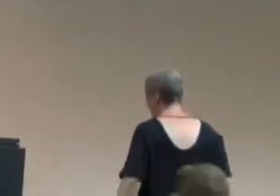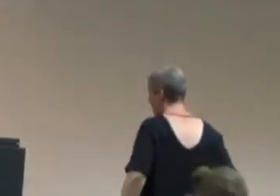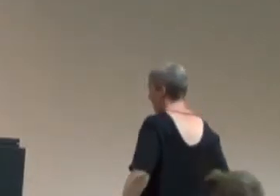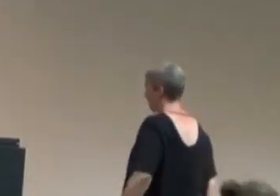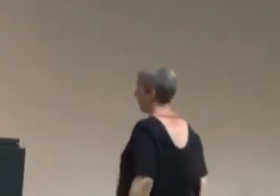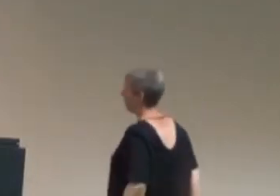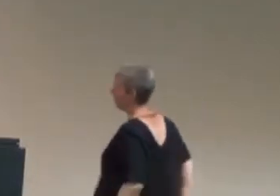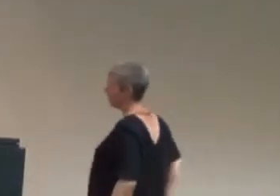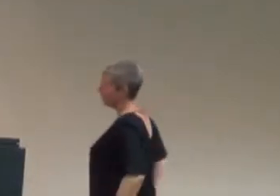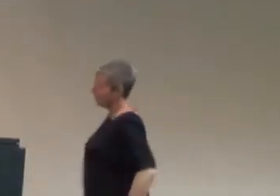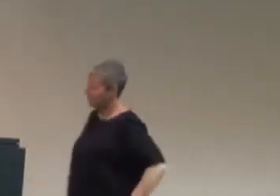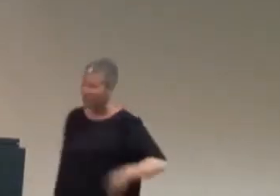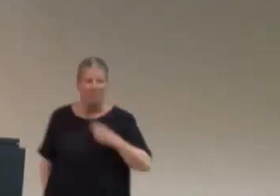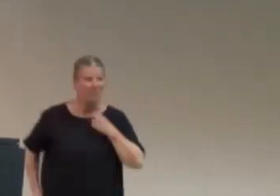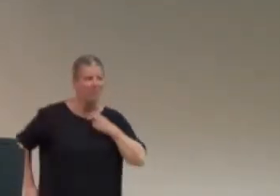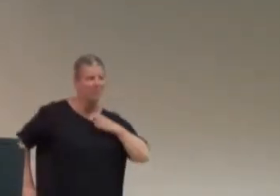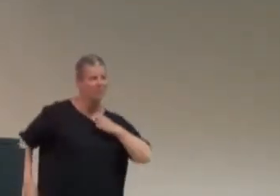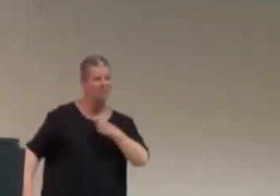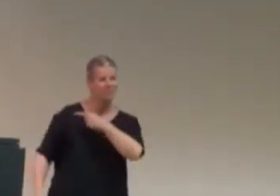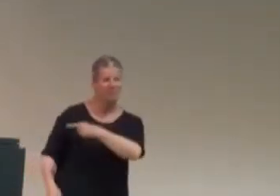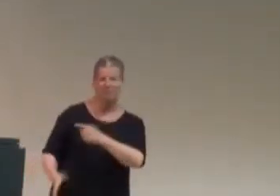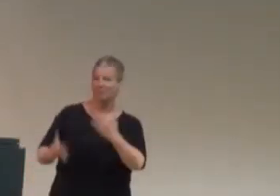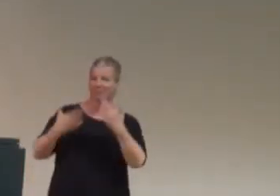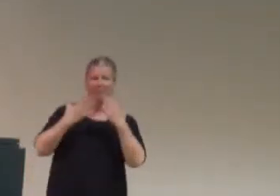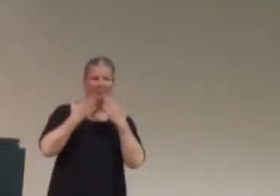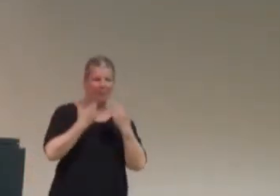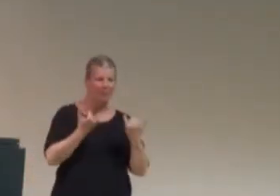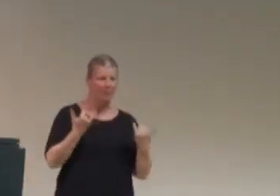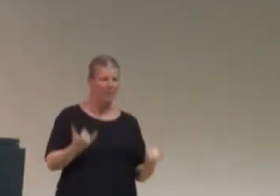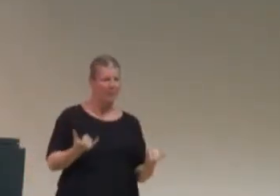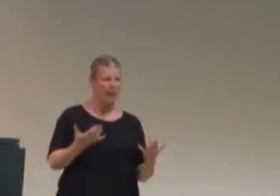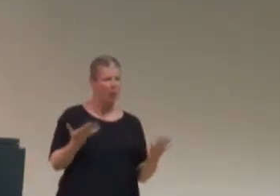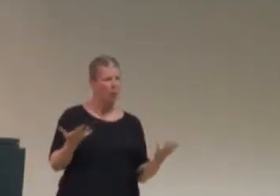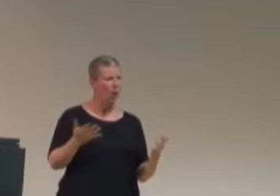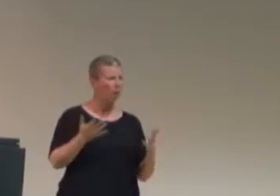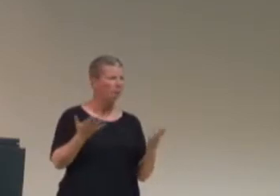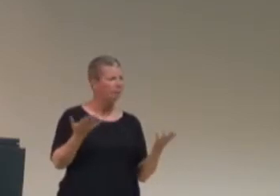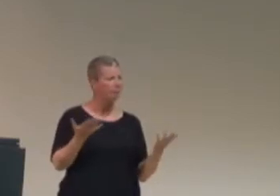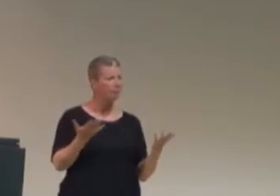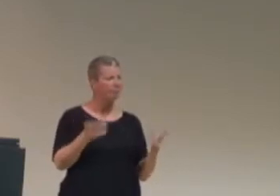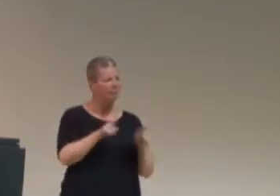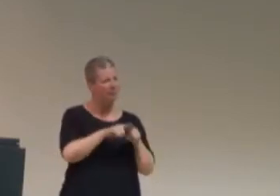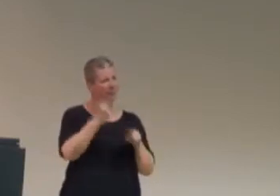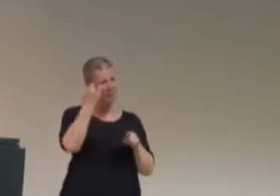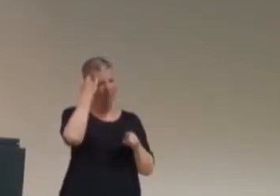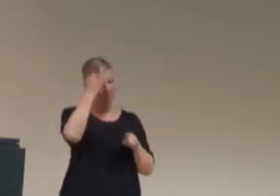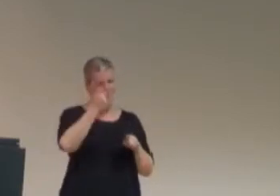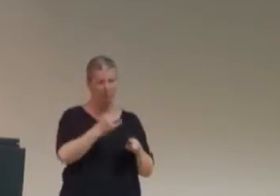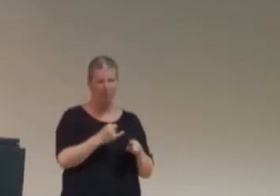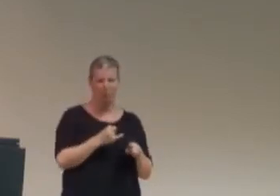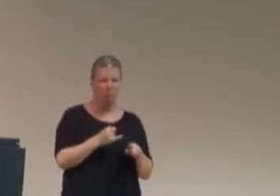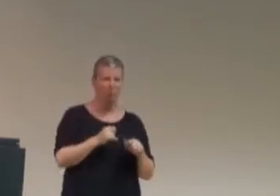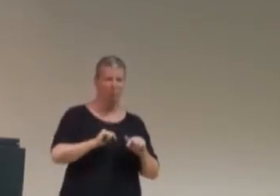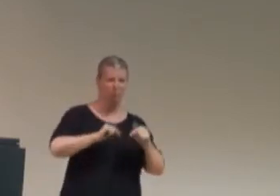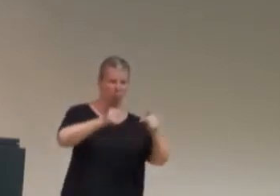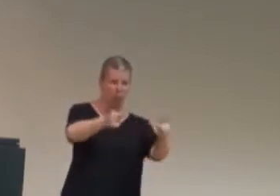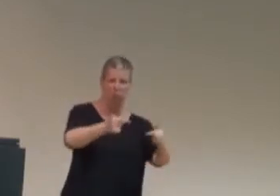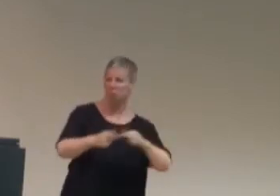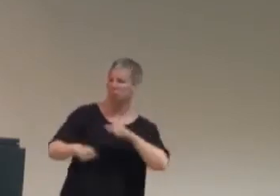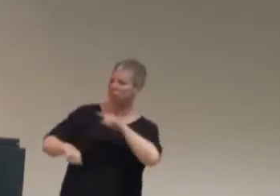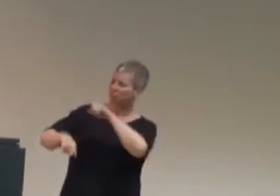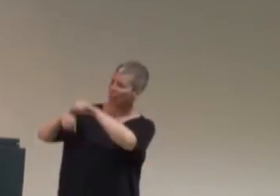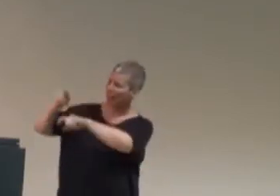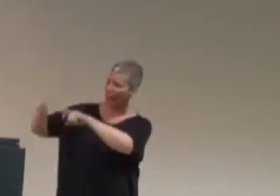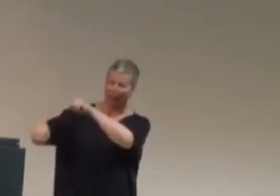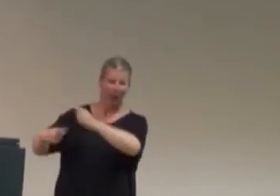Thank you, Ivy. So, we're going to move into kind of panel form so that you can ask questions and we can discuss.